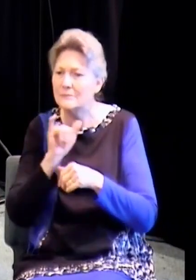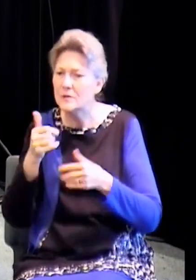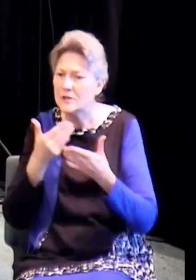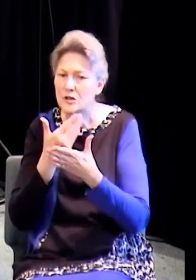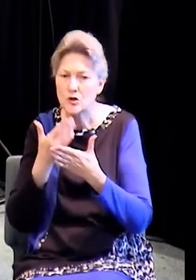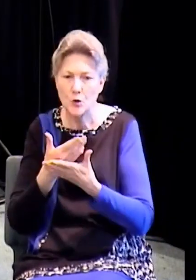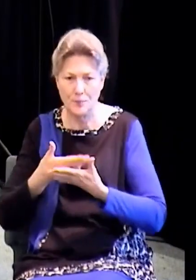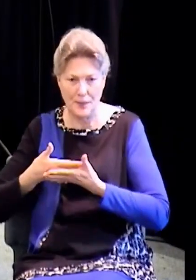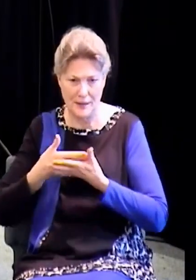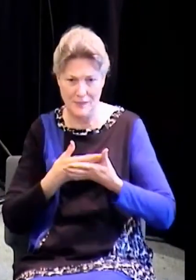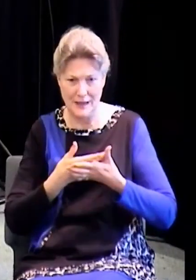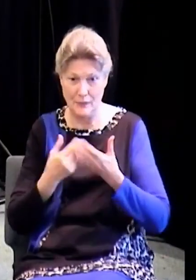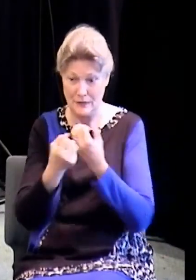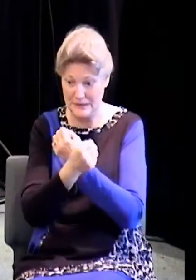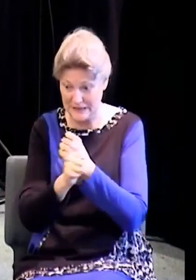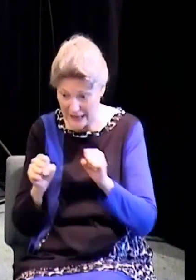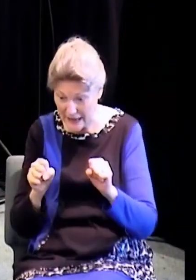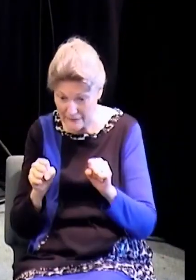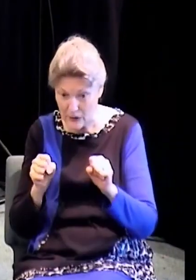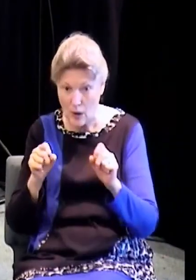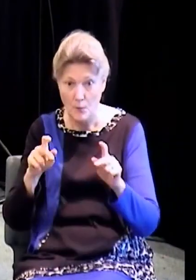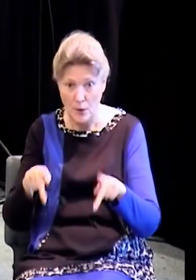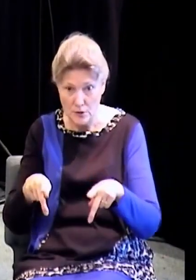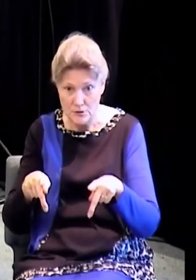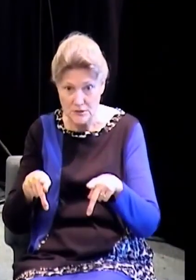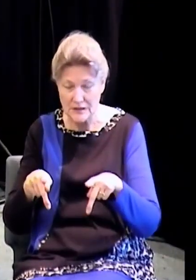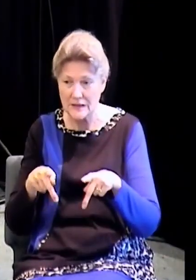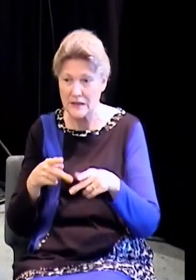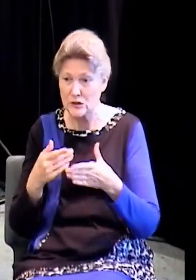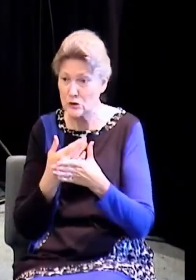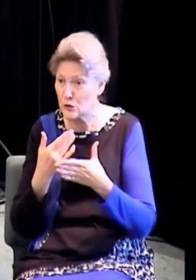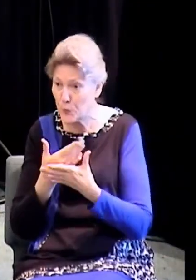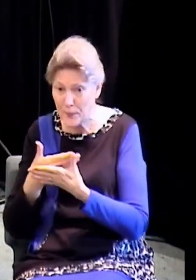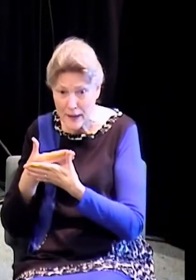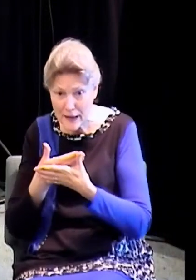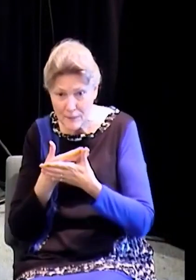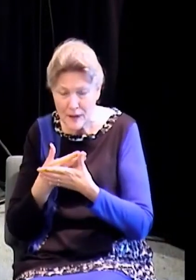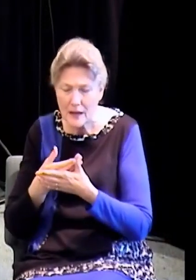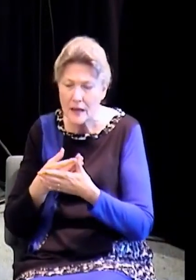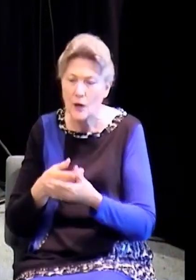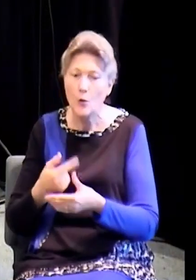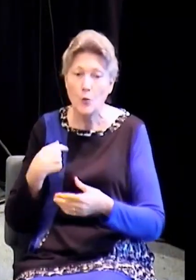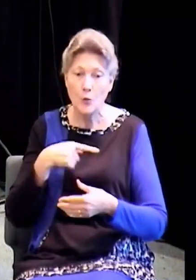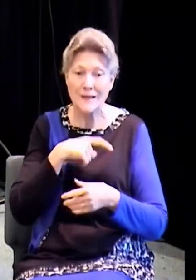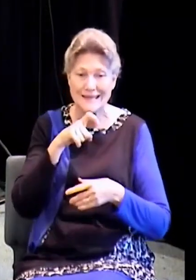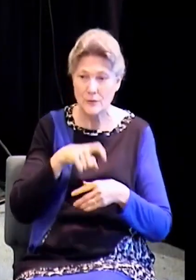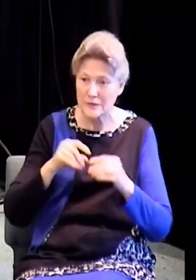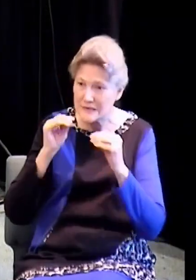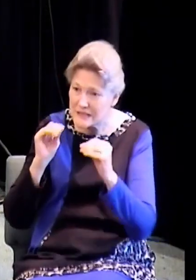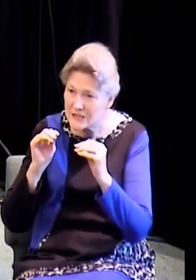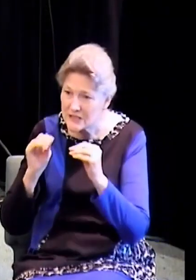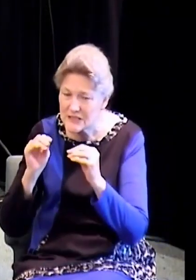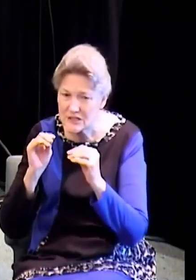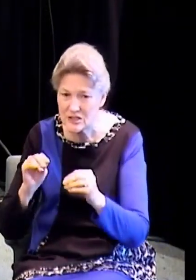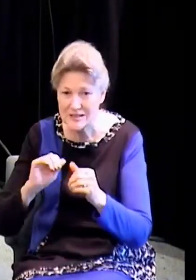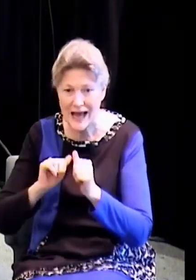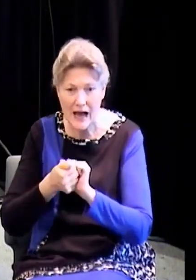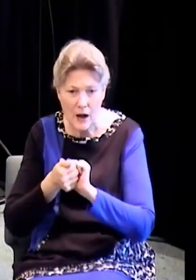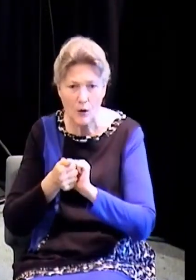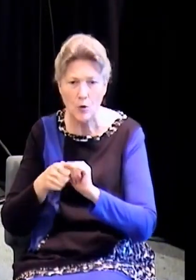covered by the mother and they're taught how to mature in the house of God. All this growth is going on and they're growing